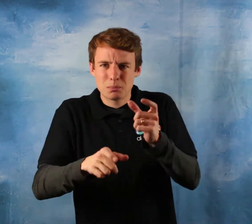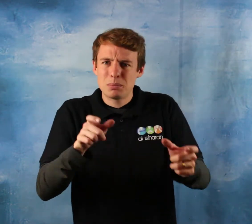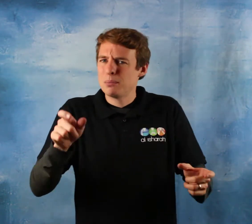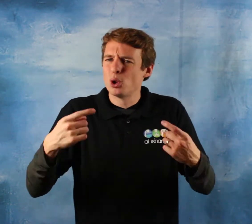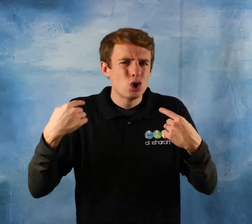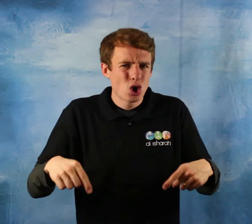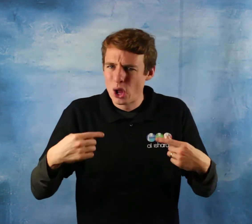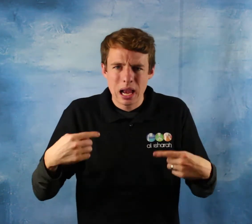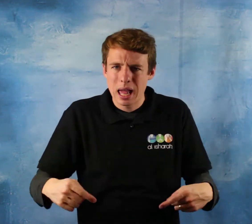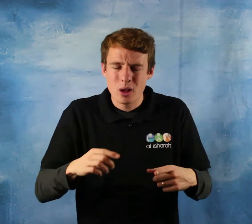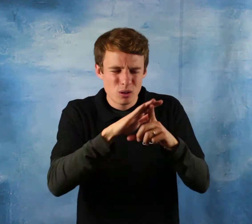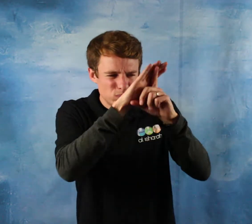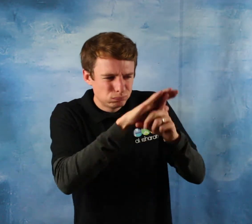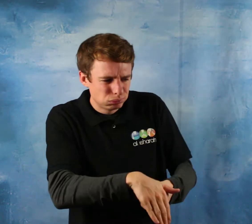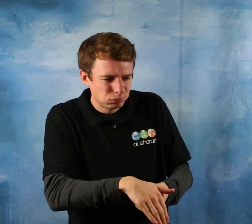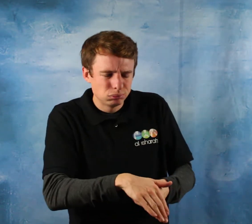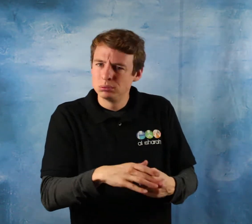messenger sallallahu alayhi wa sallam he says oppression